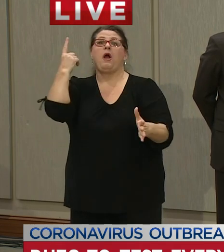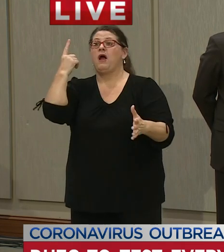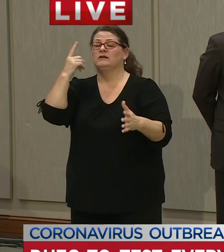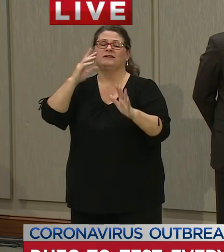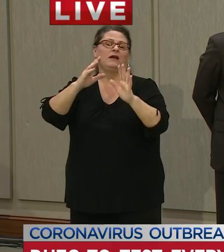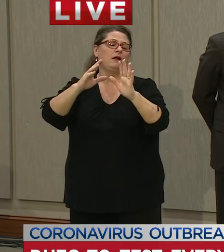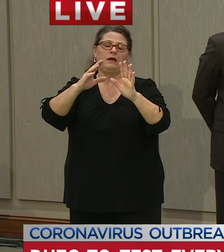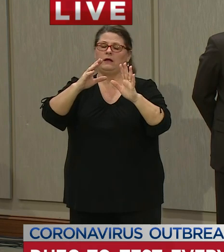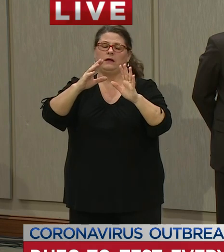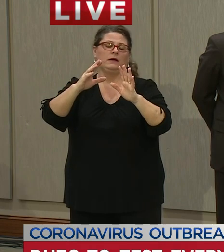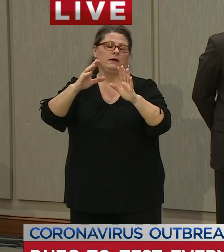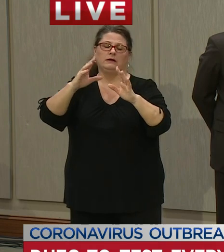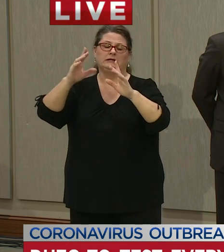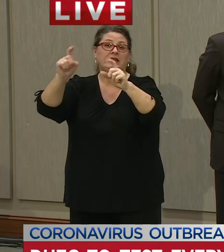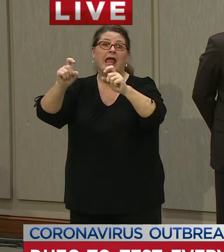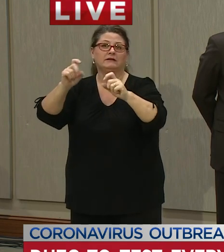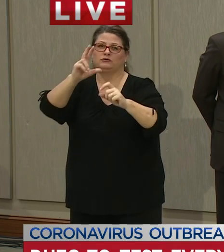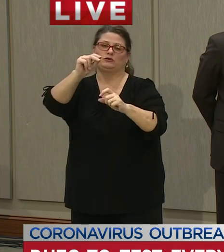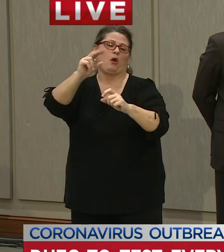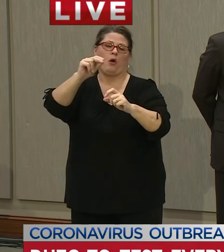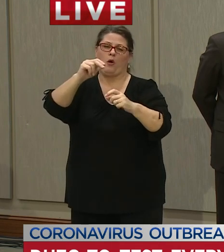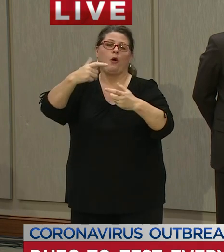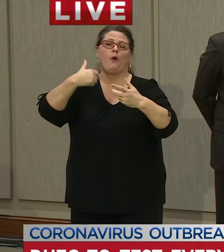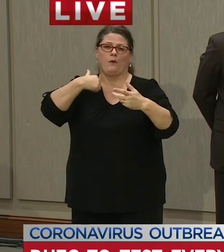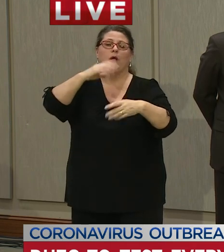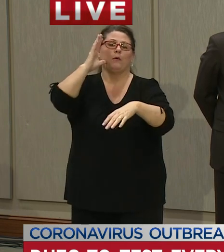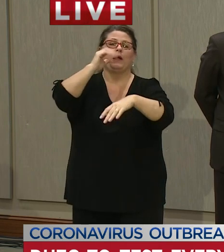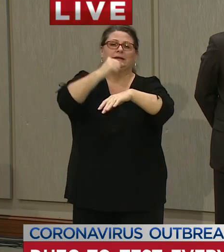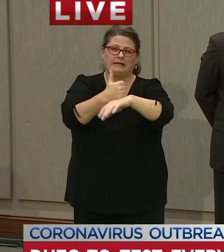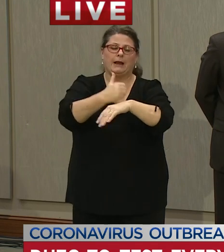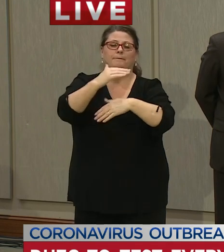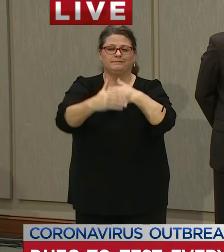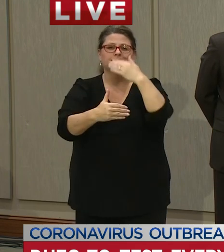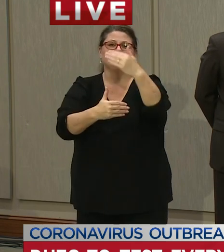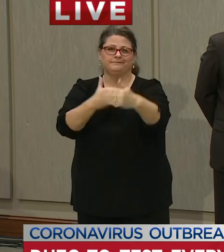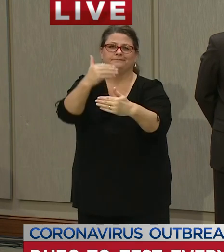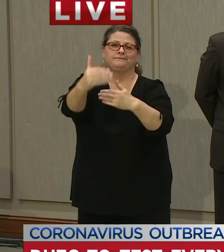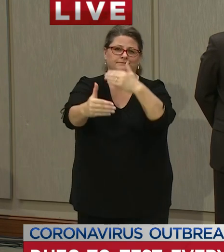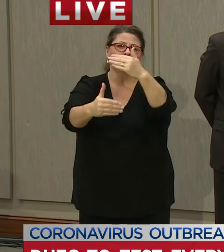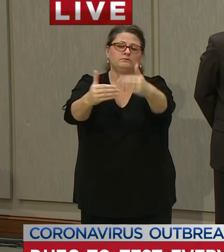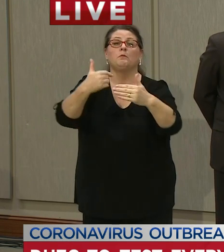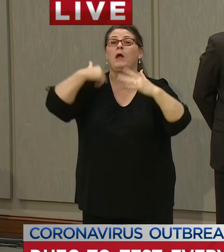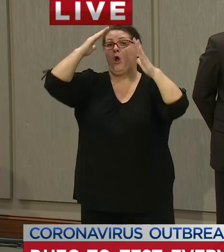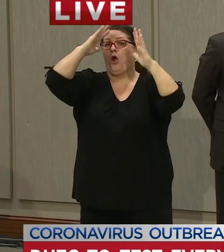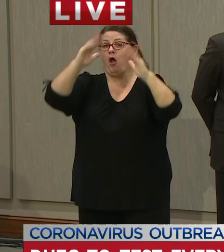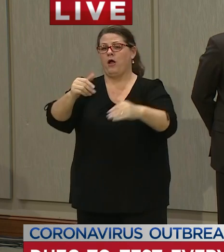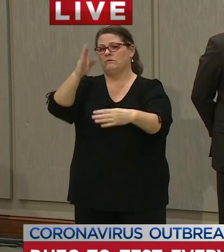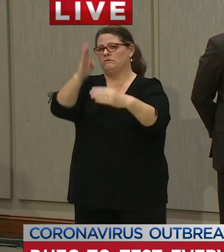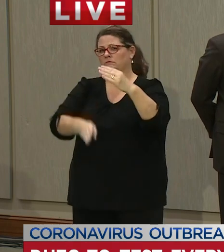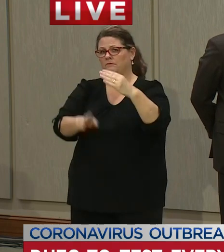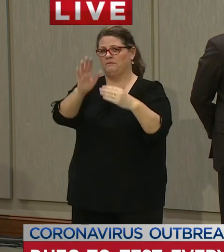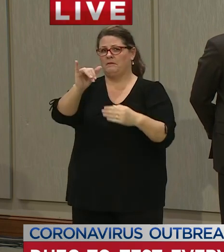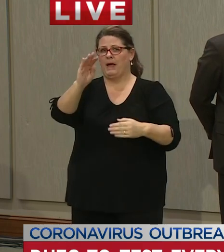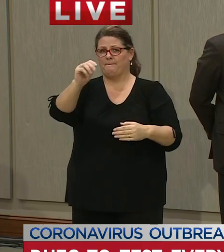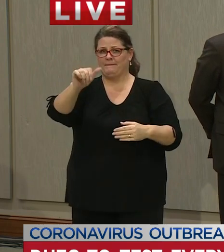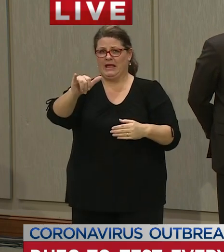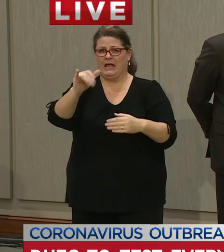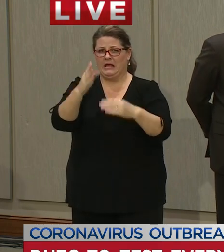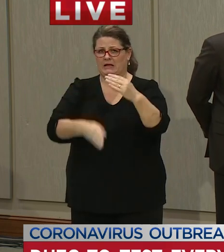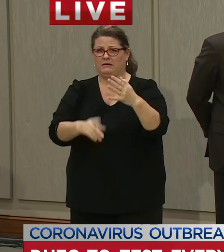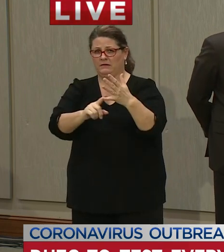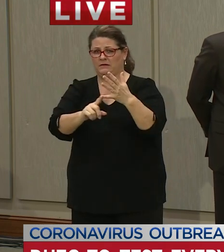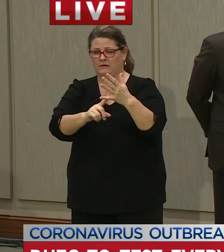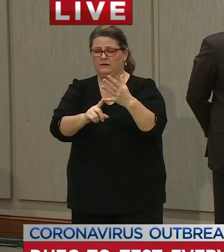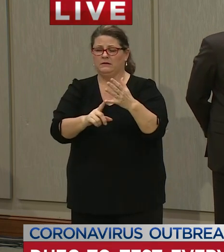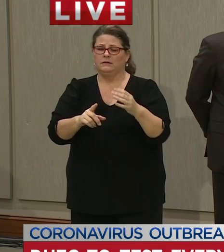in phases um and we'll have completed this by the end of the month um and we need to um actually